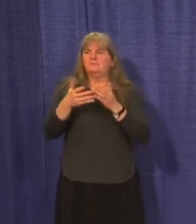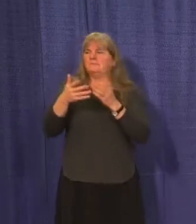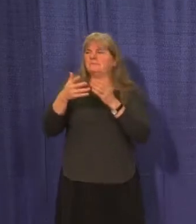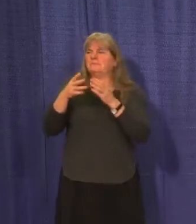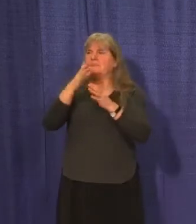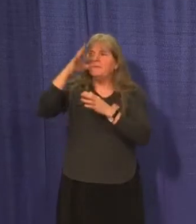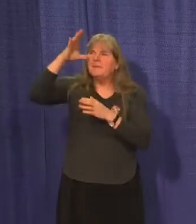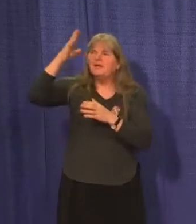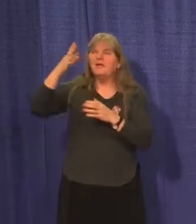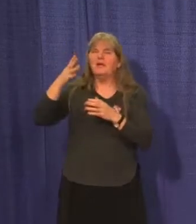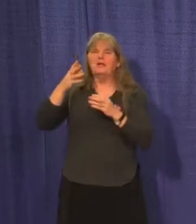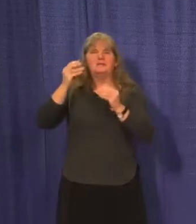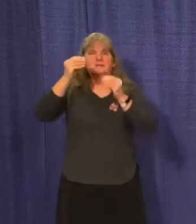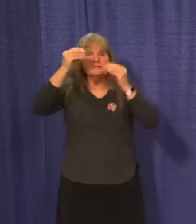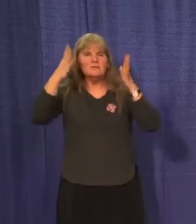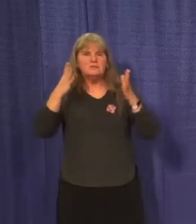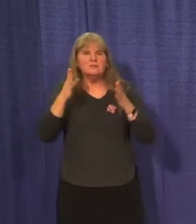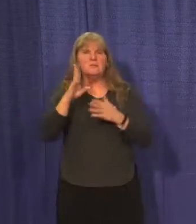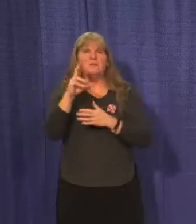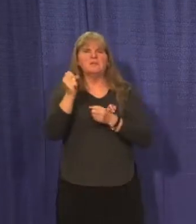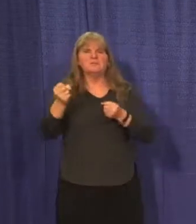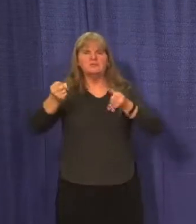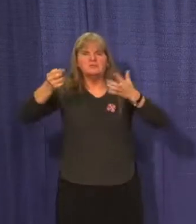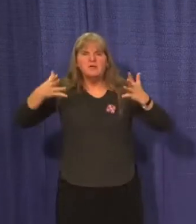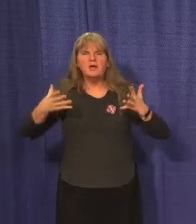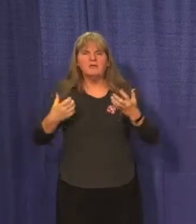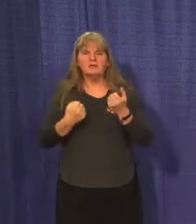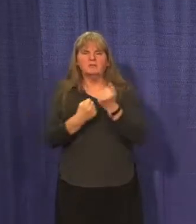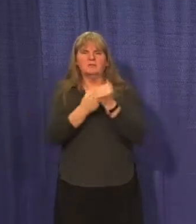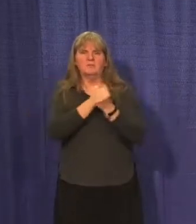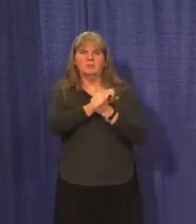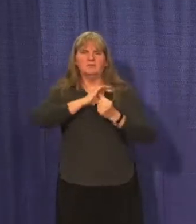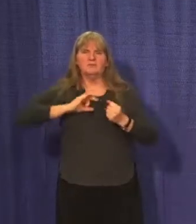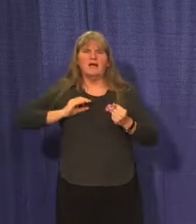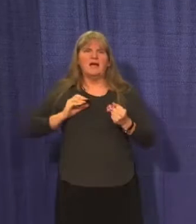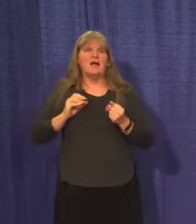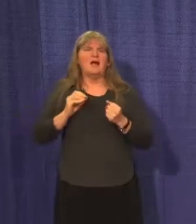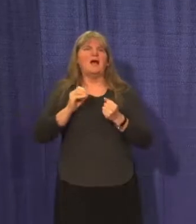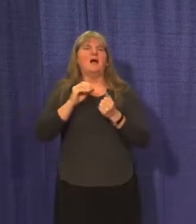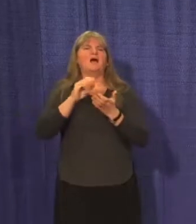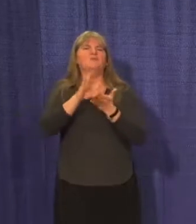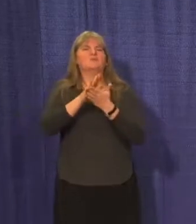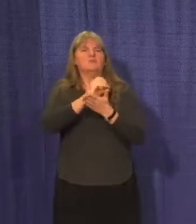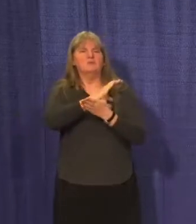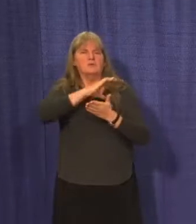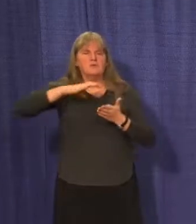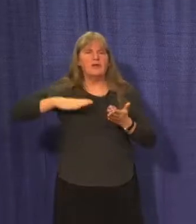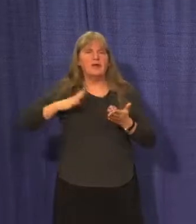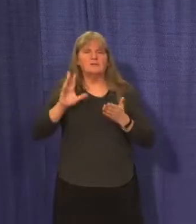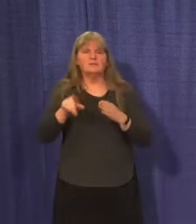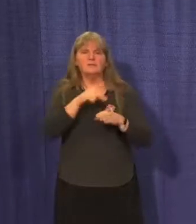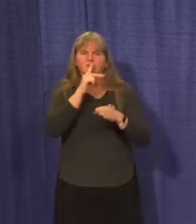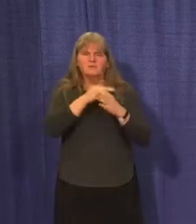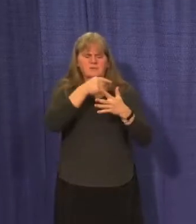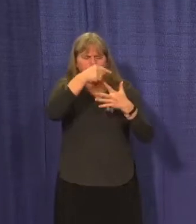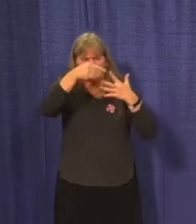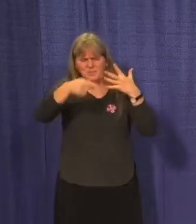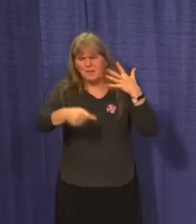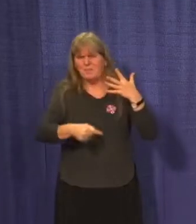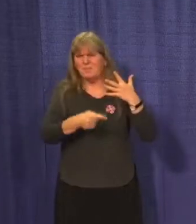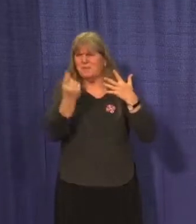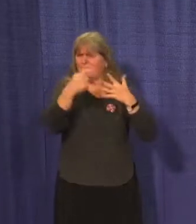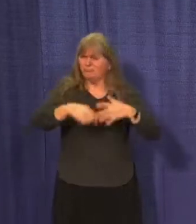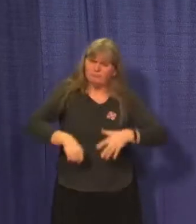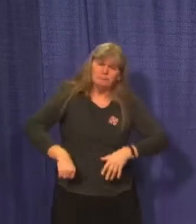teachers, bus drivers, support staff, council members, principals, all have stepped up and done a